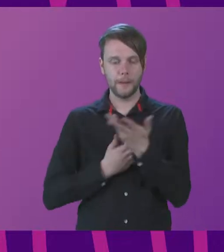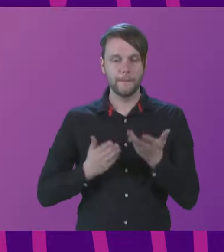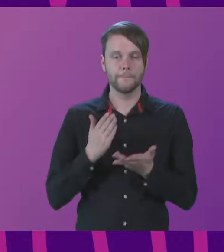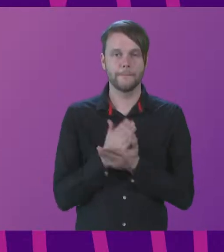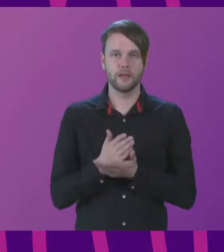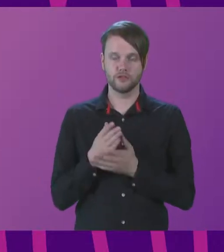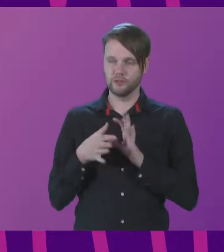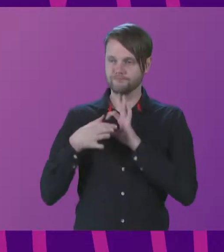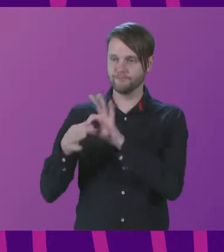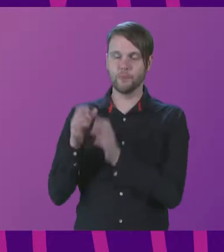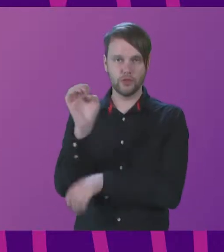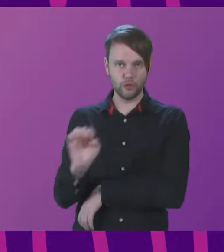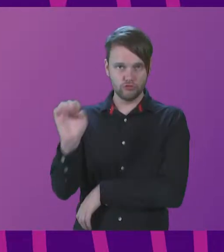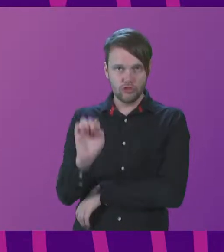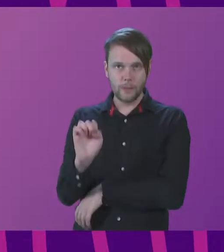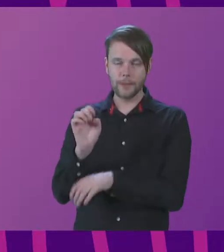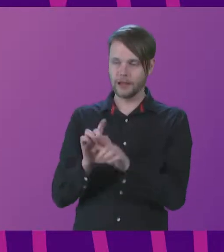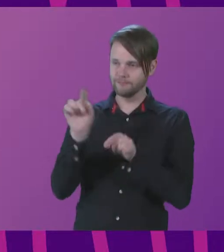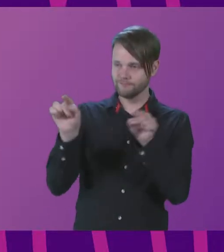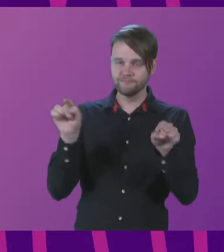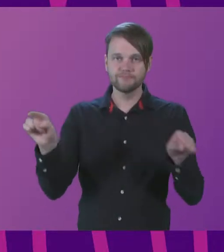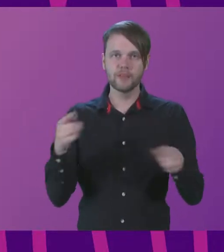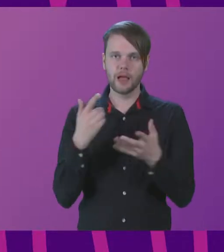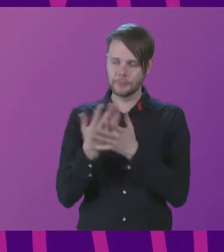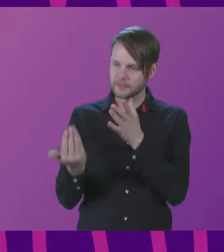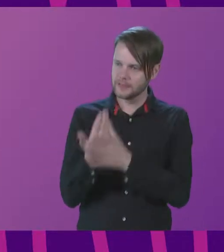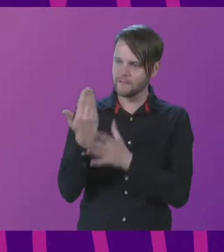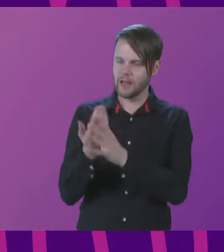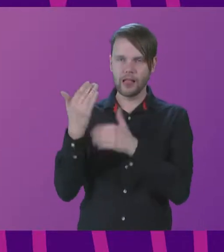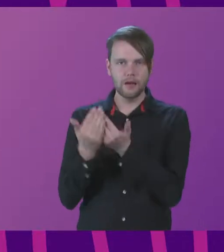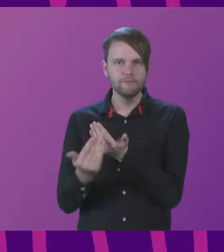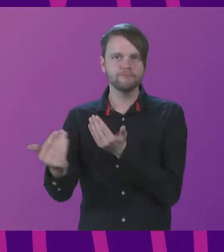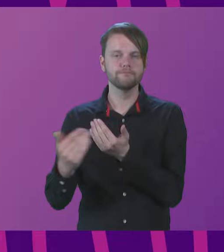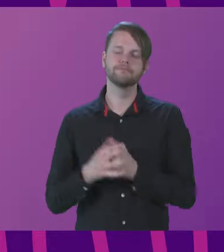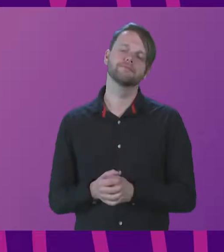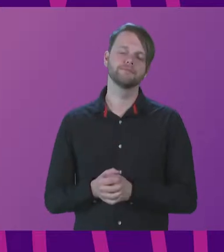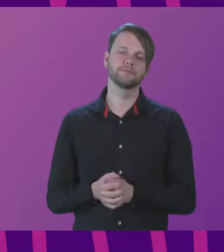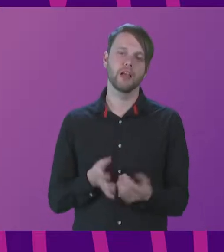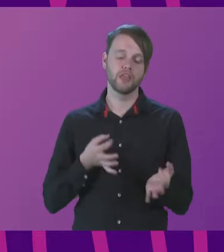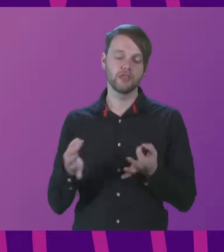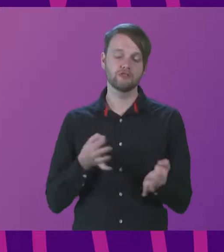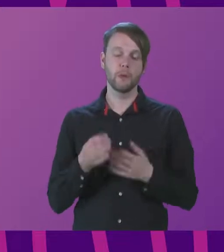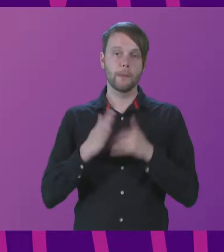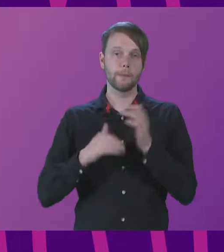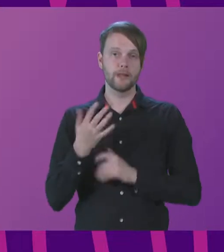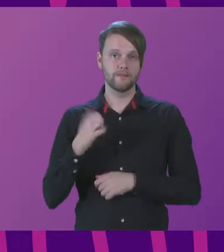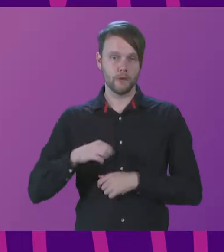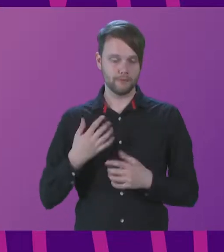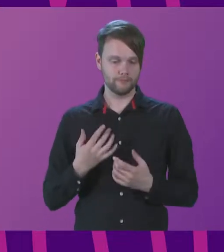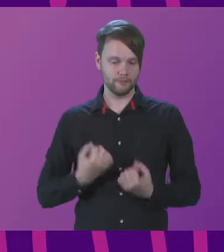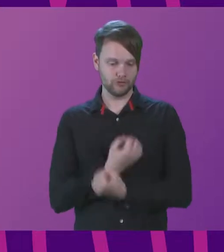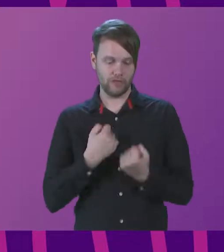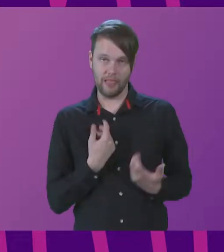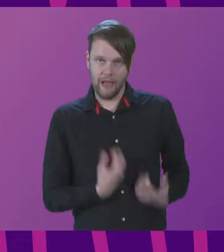partners in Europe and beyond are developed further. The strategy will build on Scotland's existing strengths